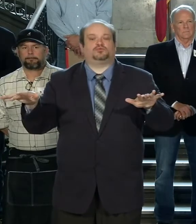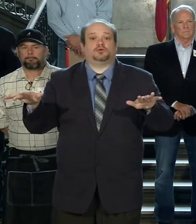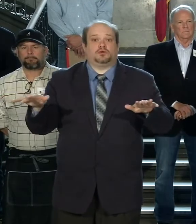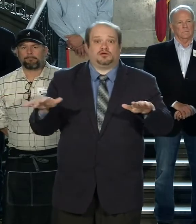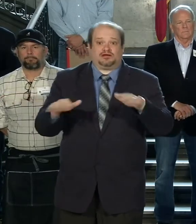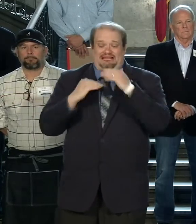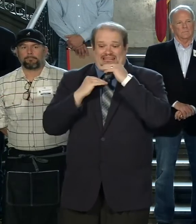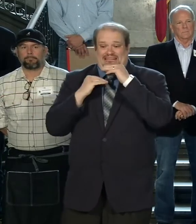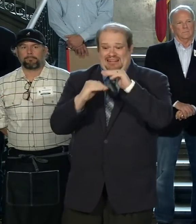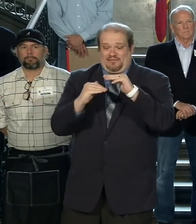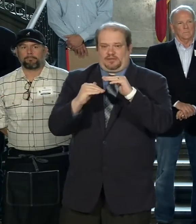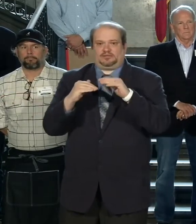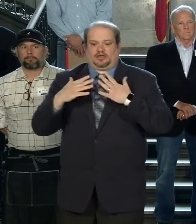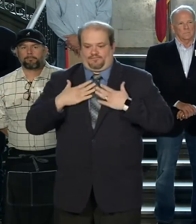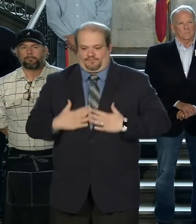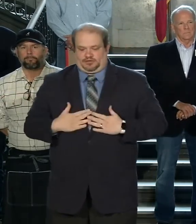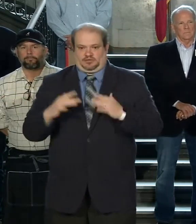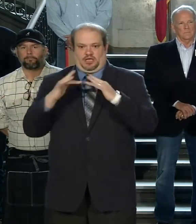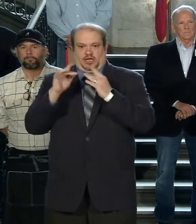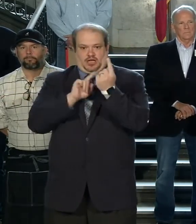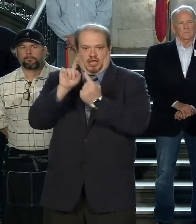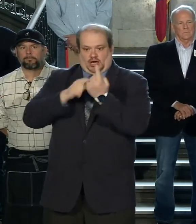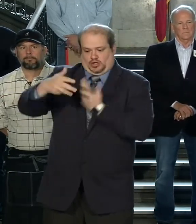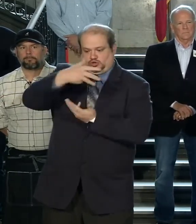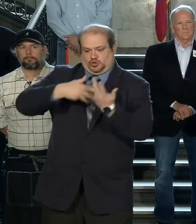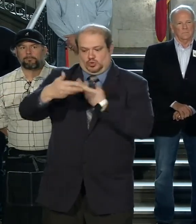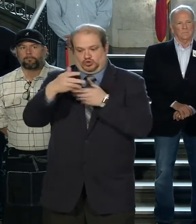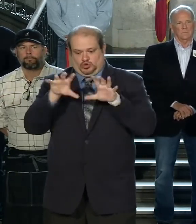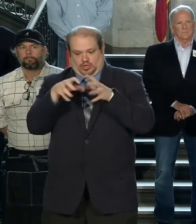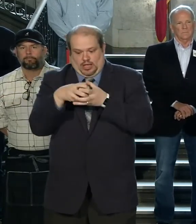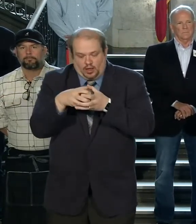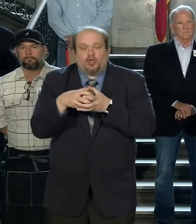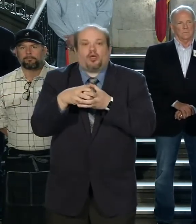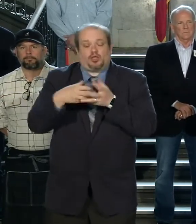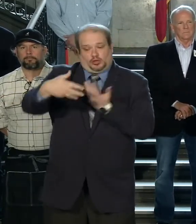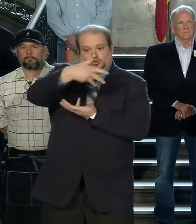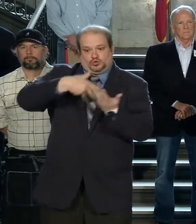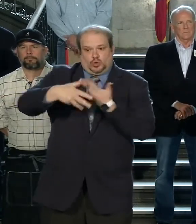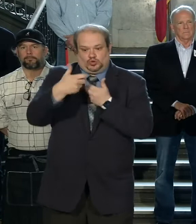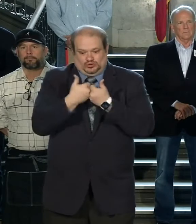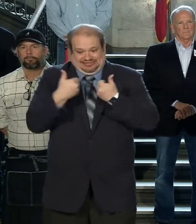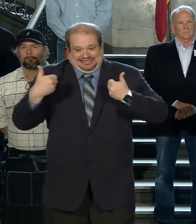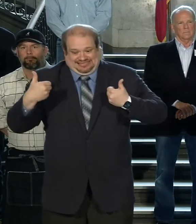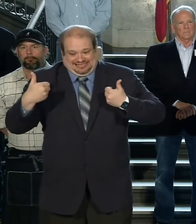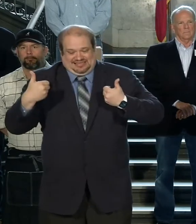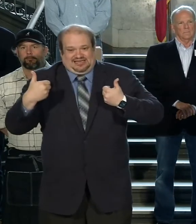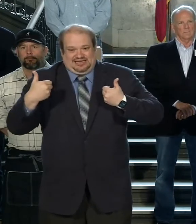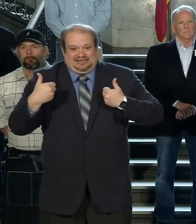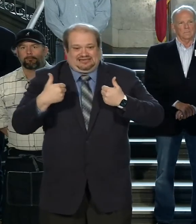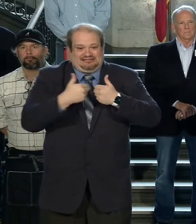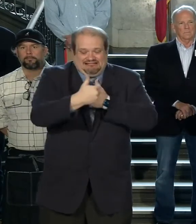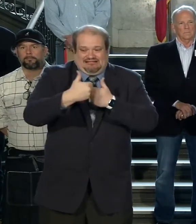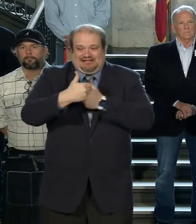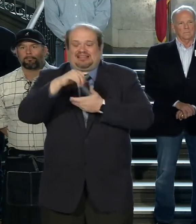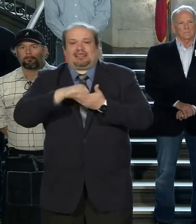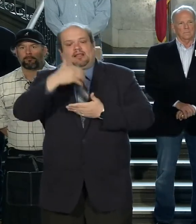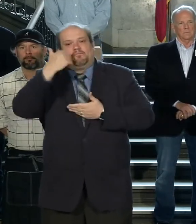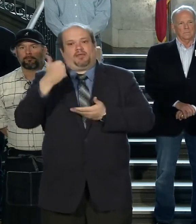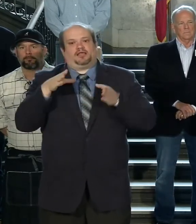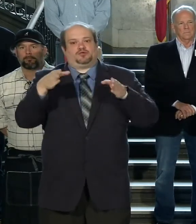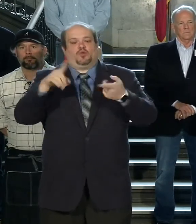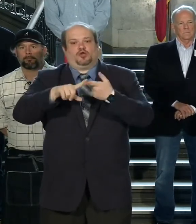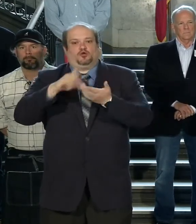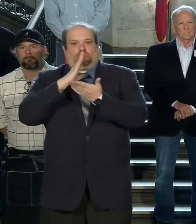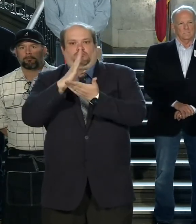Limiting physical contact, social gathering, social distancing is the best way to stop the virus